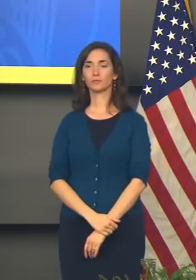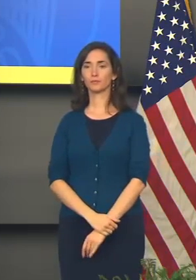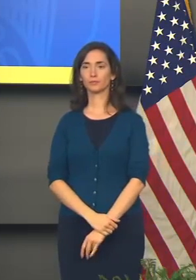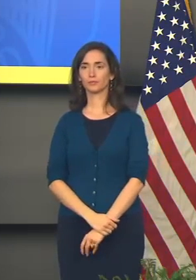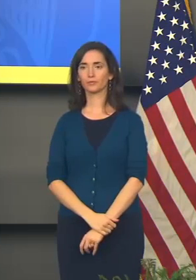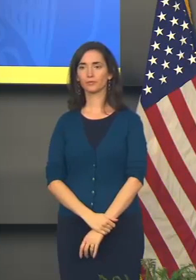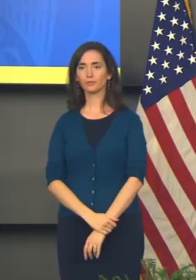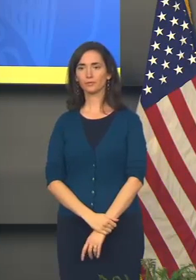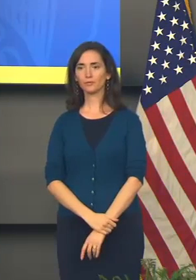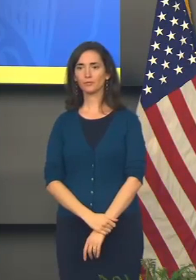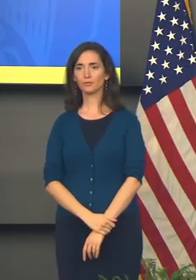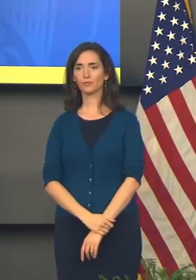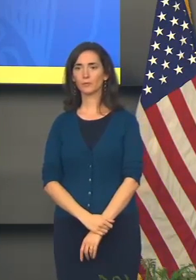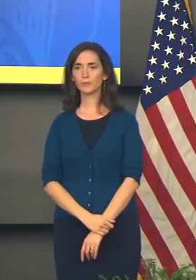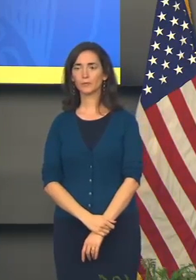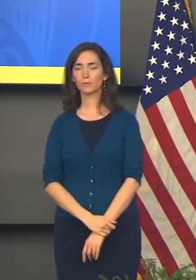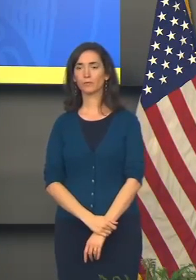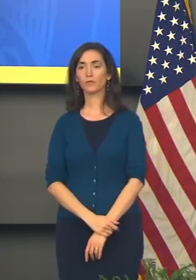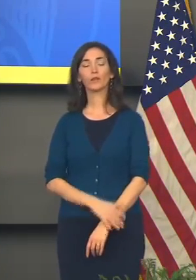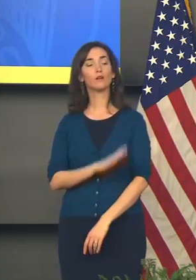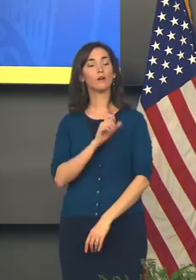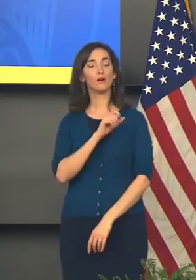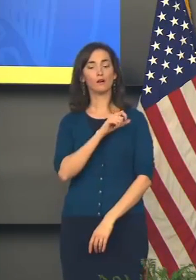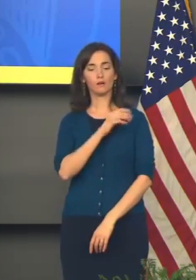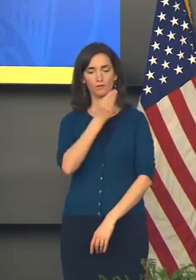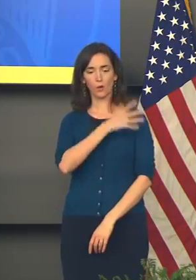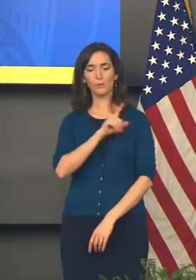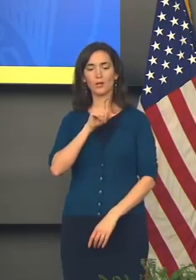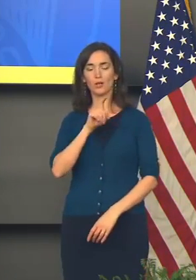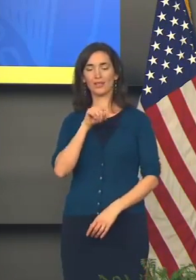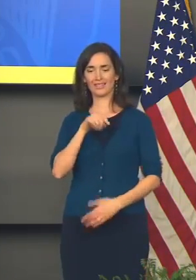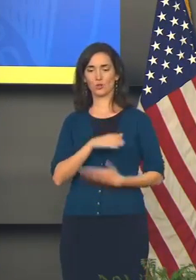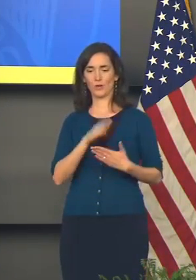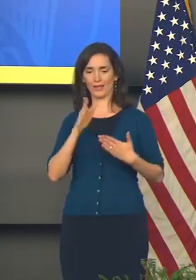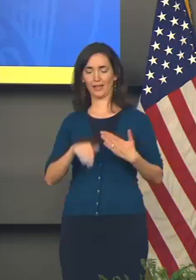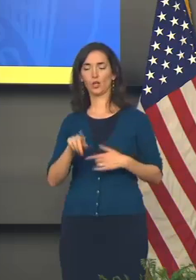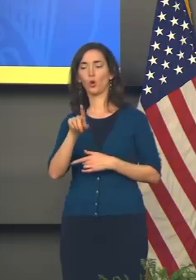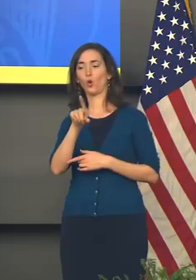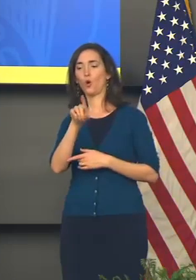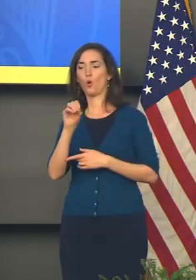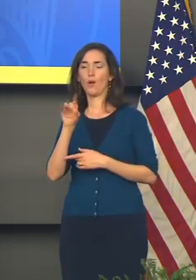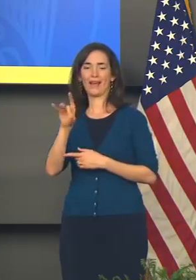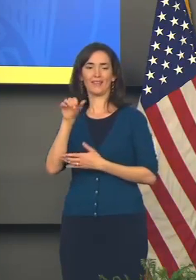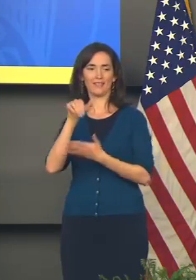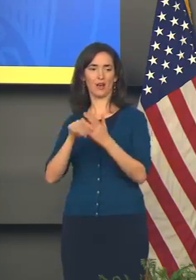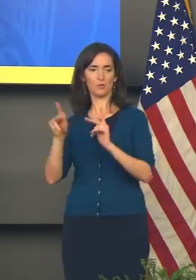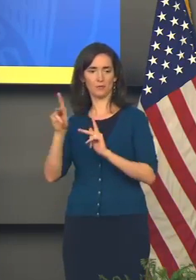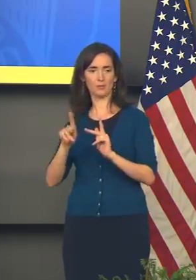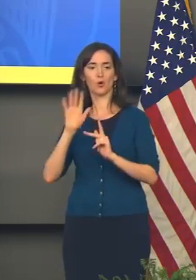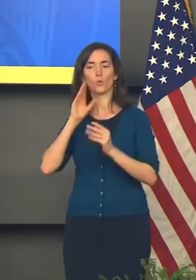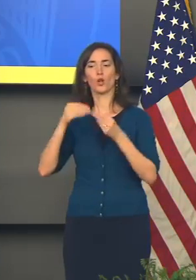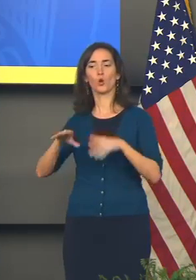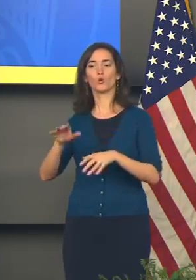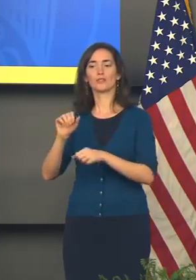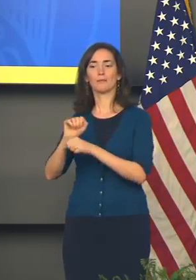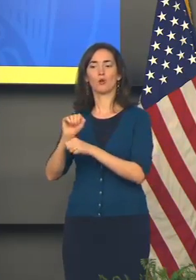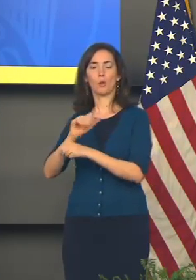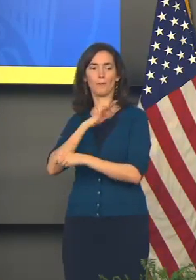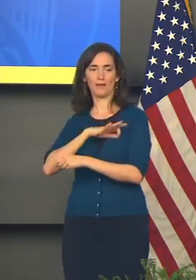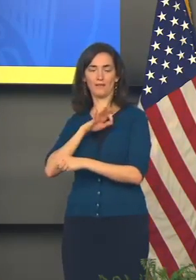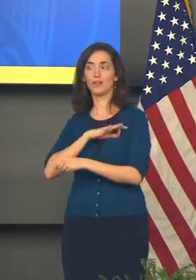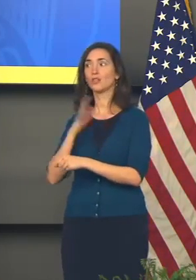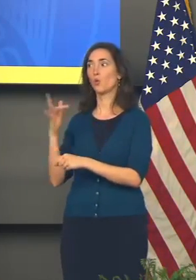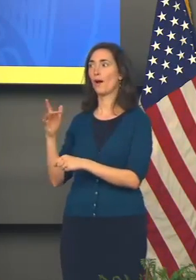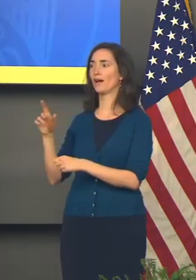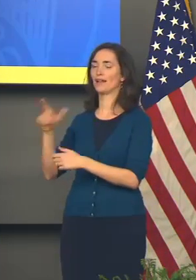Governor, beginning this weekend, 150,000 people will lose their unemployment benefits through a deal you struck with the legislature. Obviously,